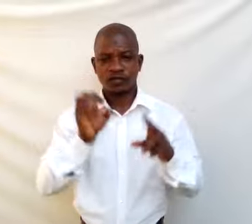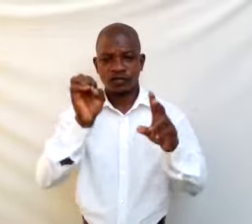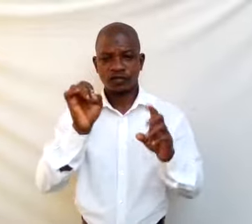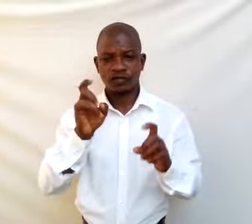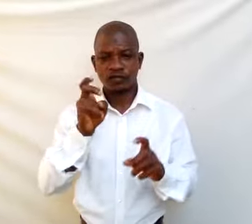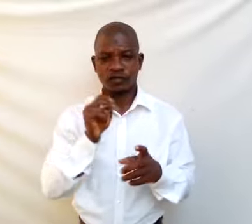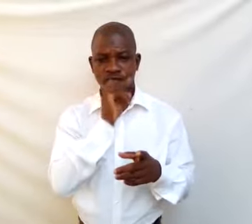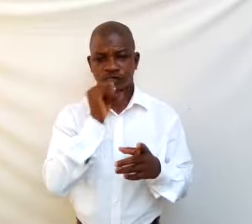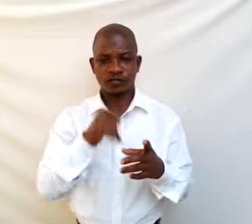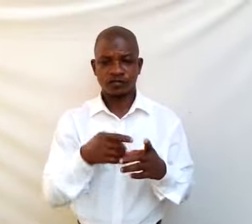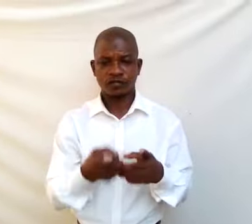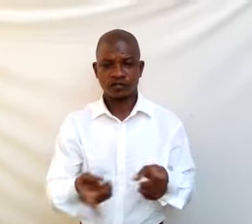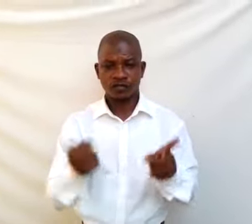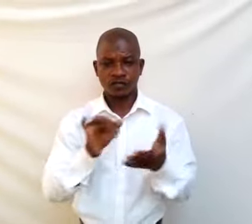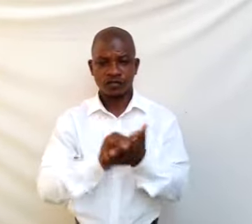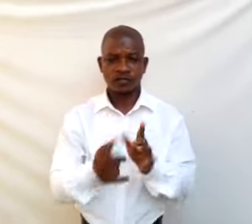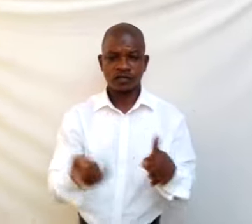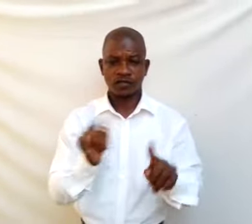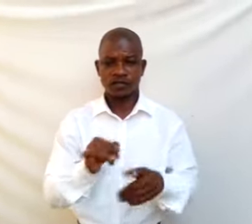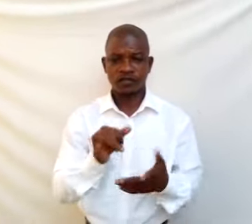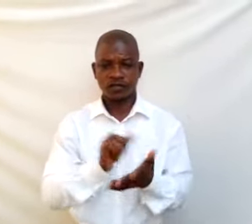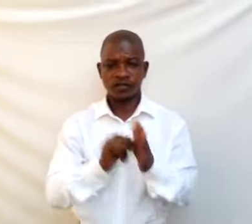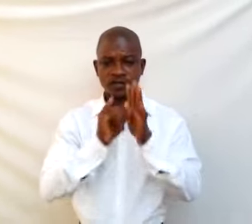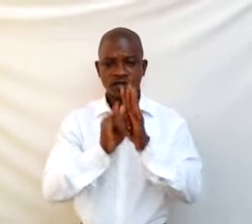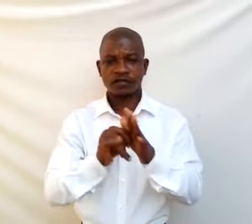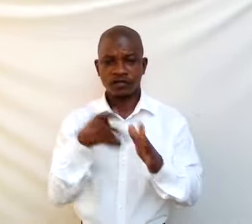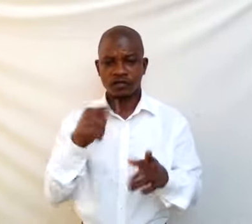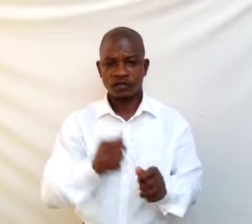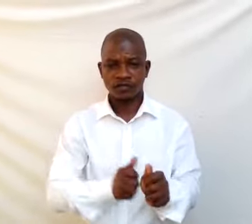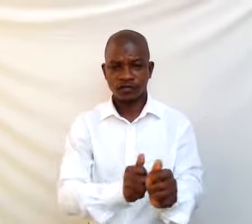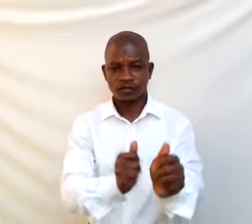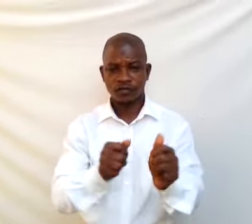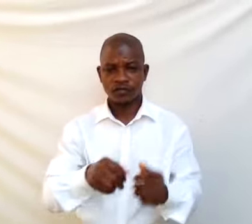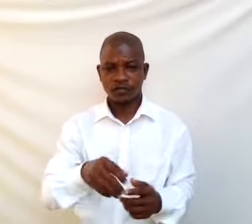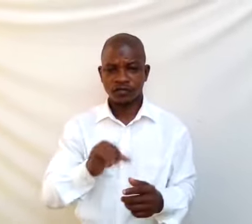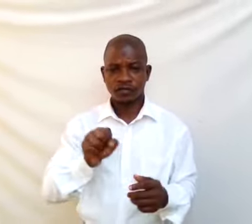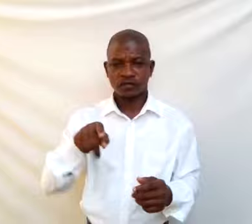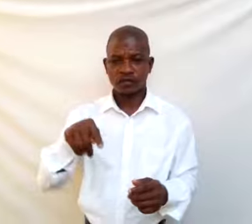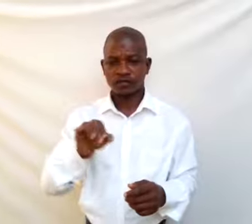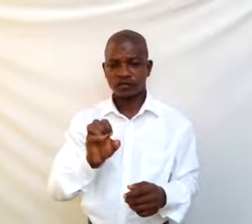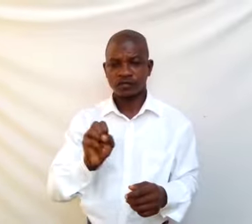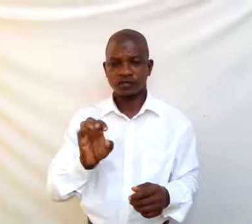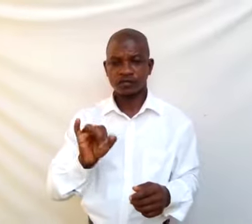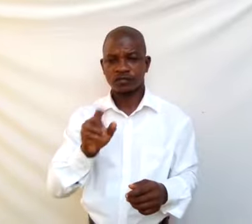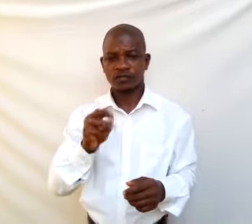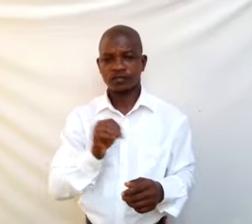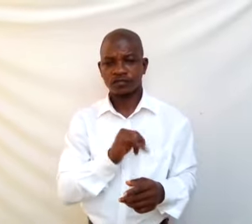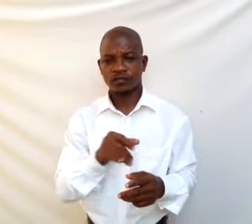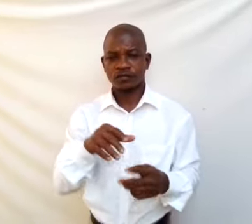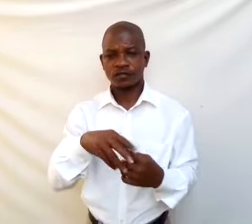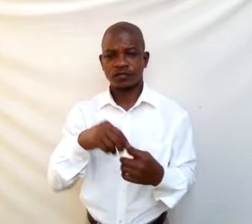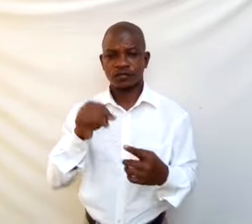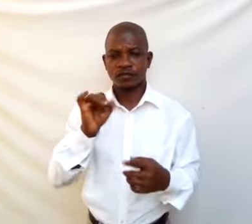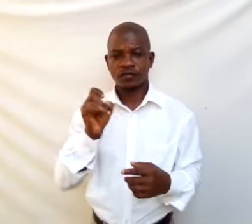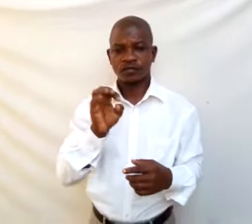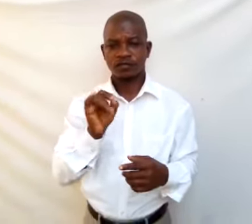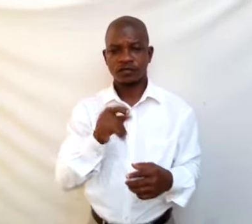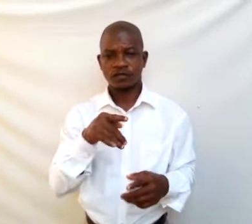occurring, identify the following specimens. Specimen A is a quadrat.